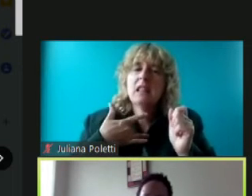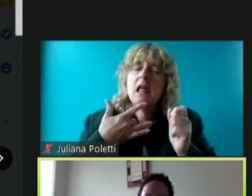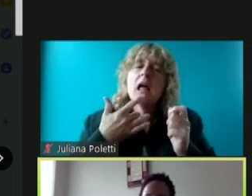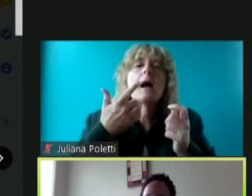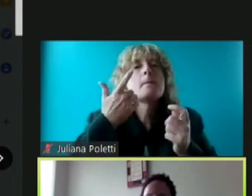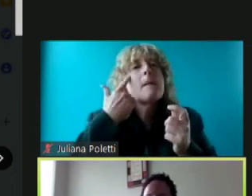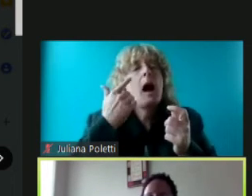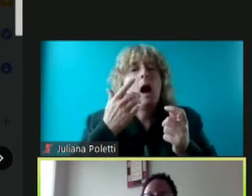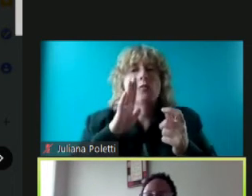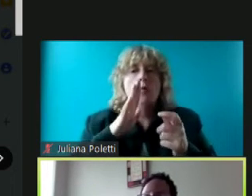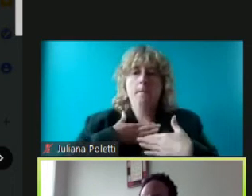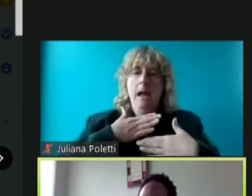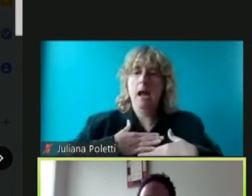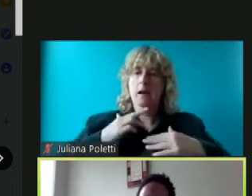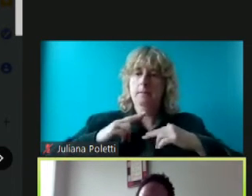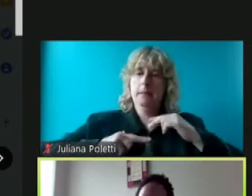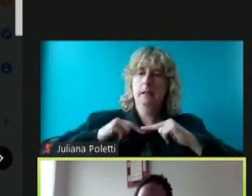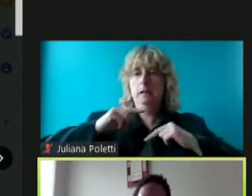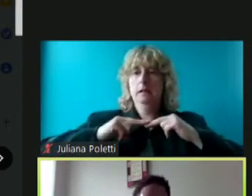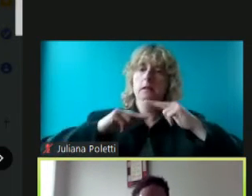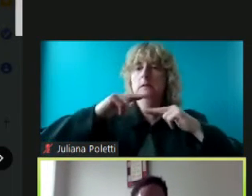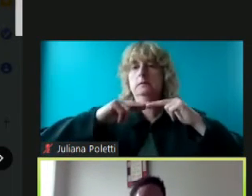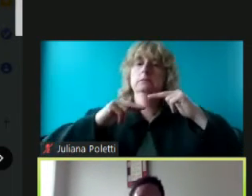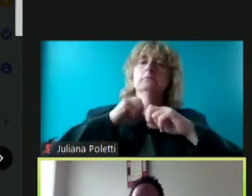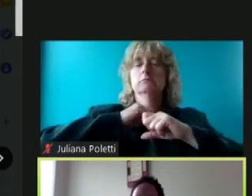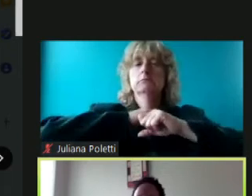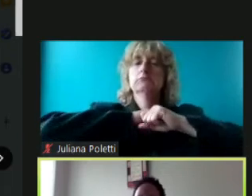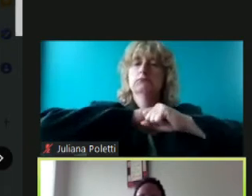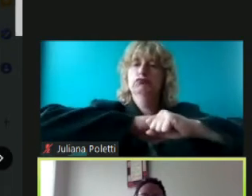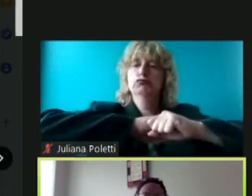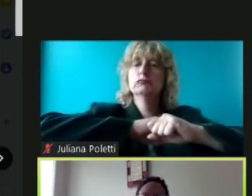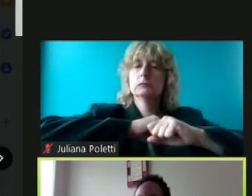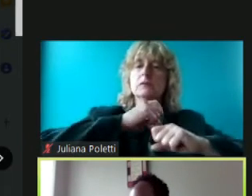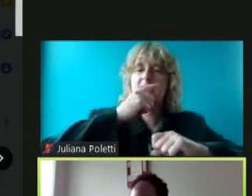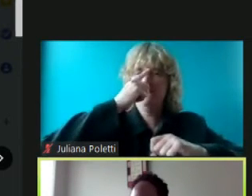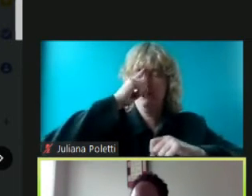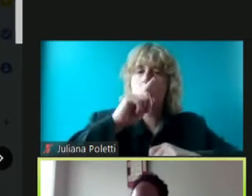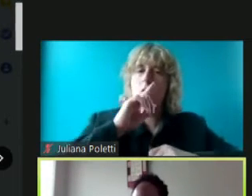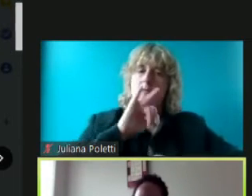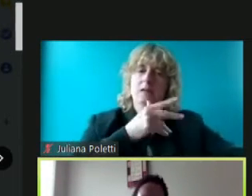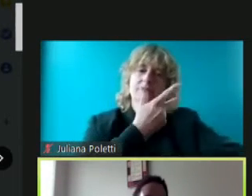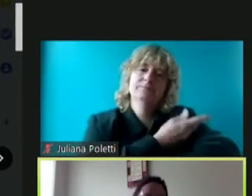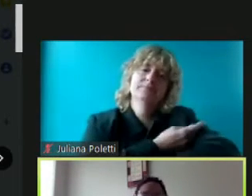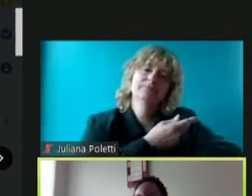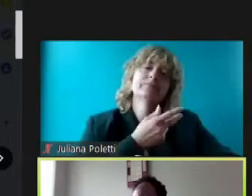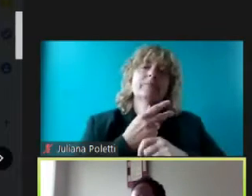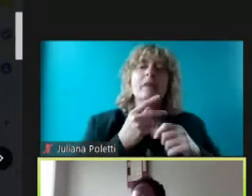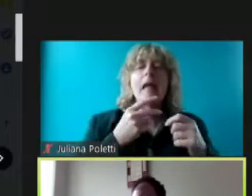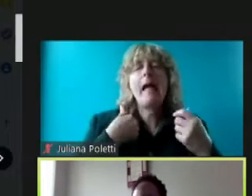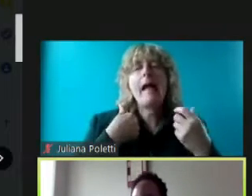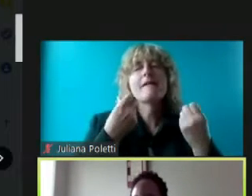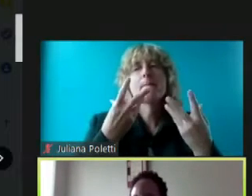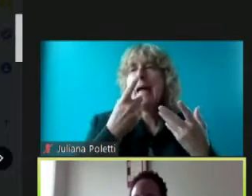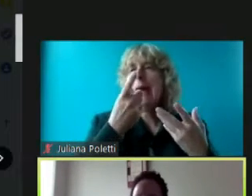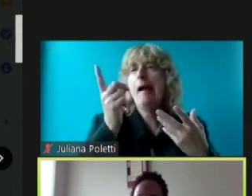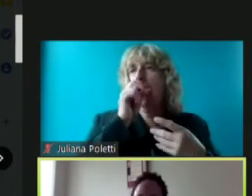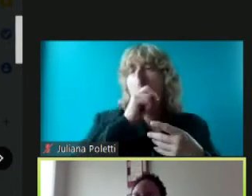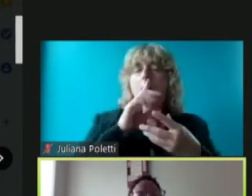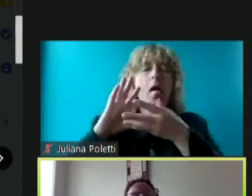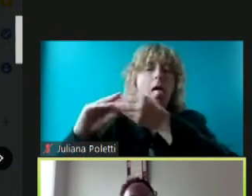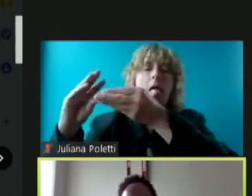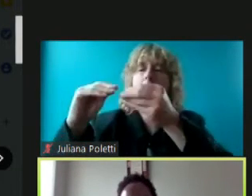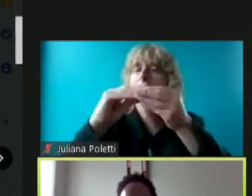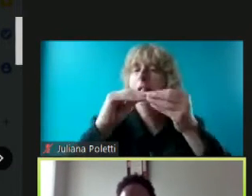vaccine we can talk about myths there's so many we can roll on thank you very much